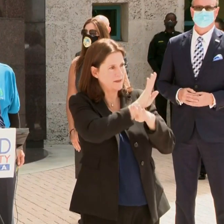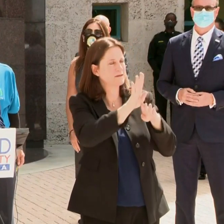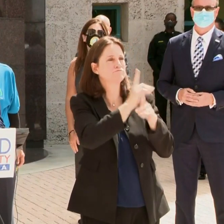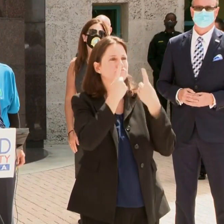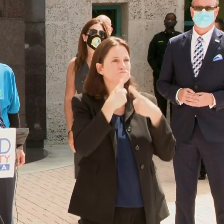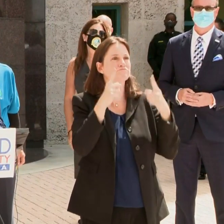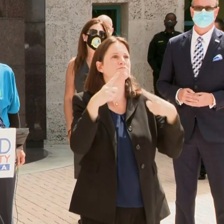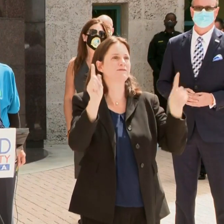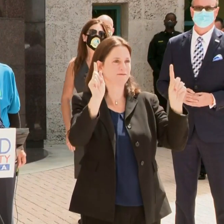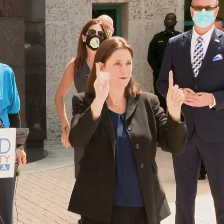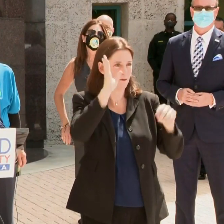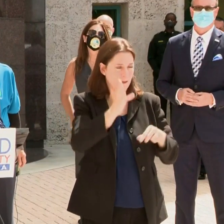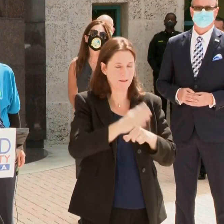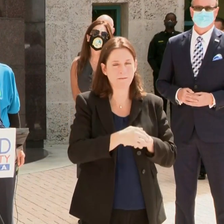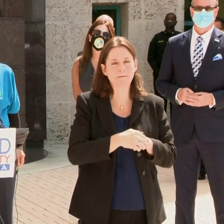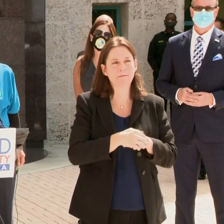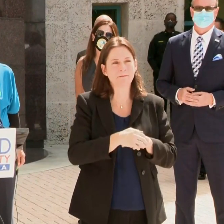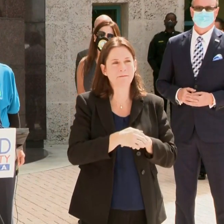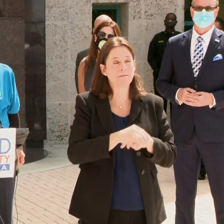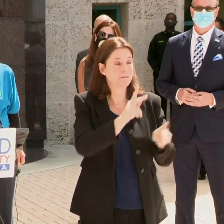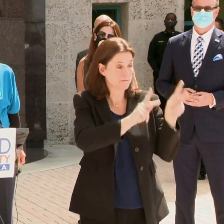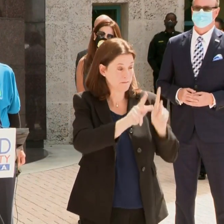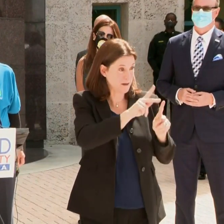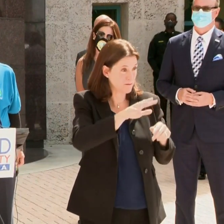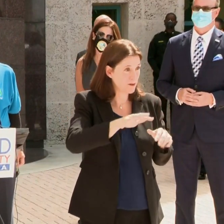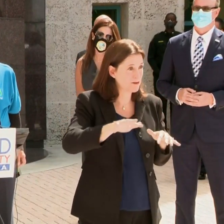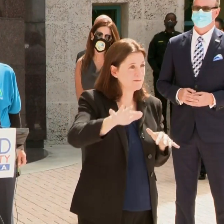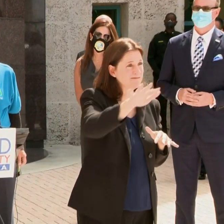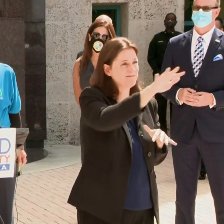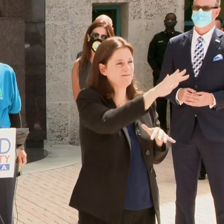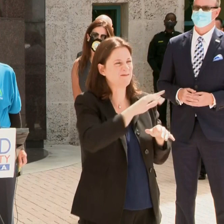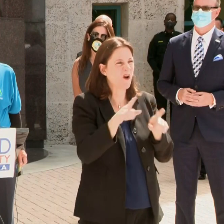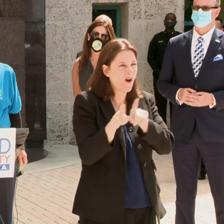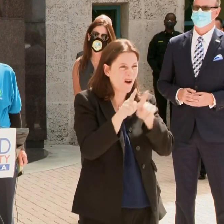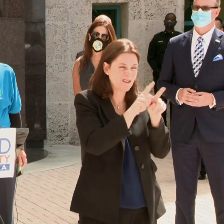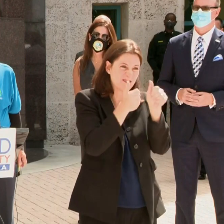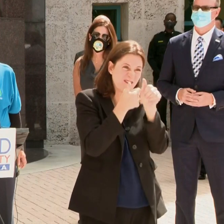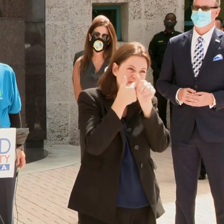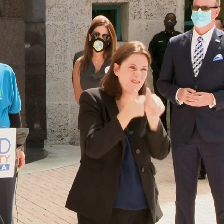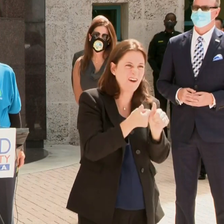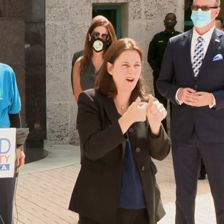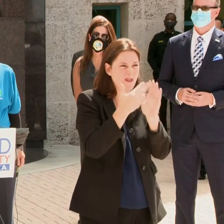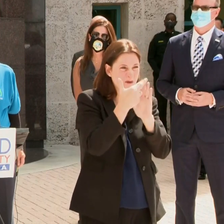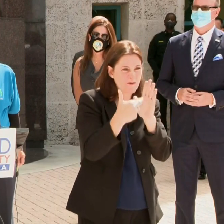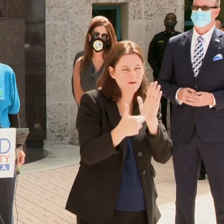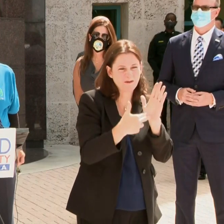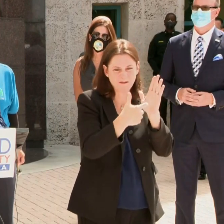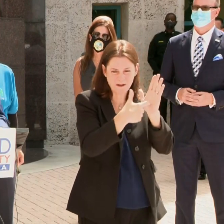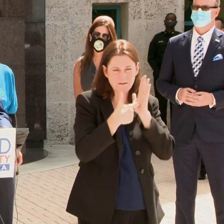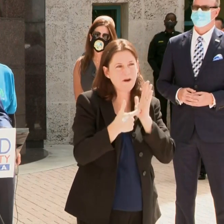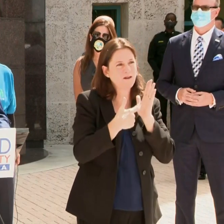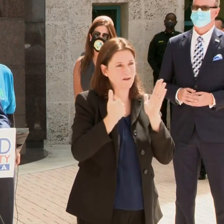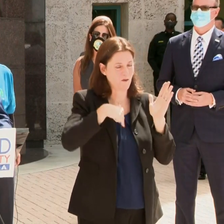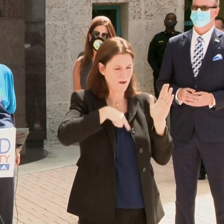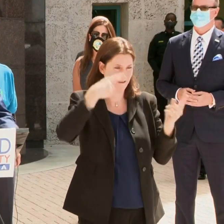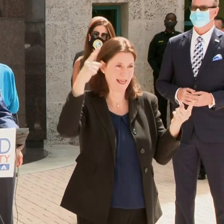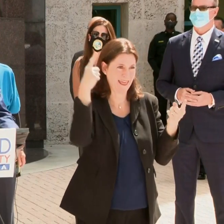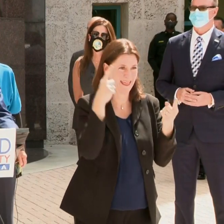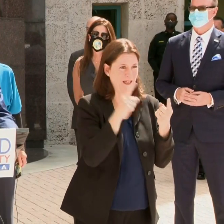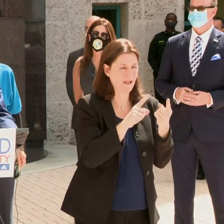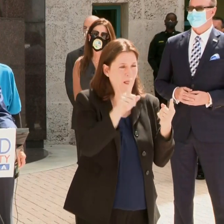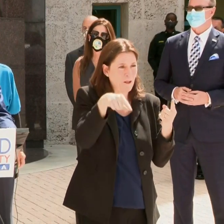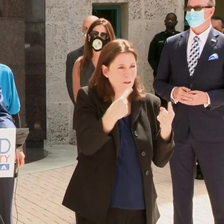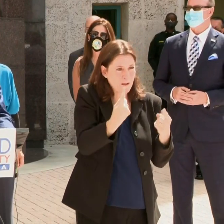But people also took the precautions that were necessary to get us to where we were down to as little as